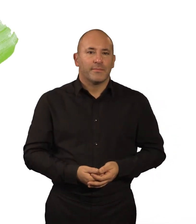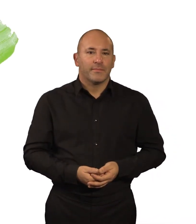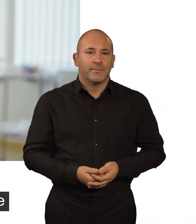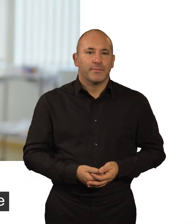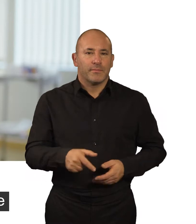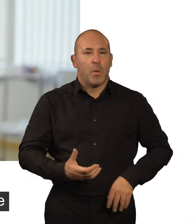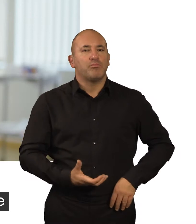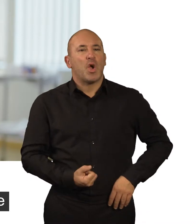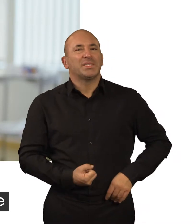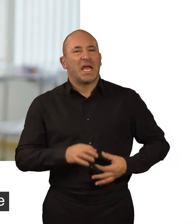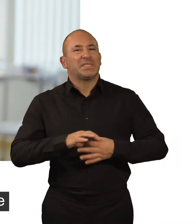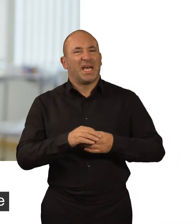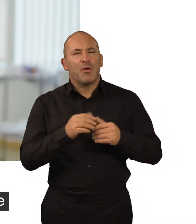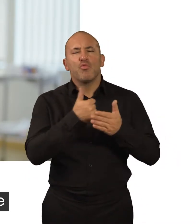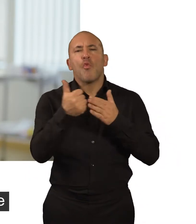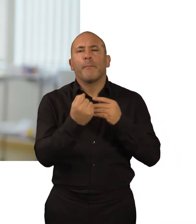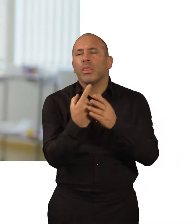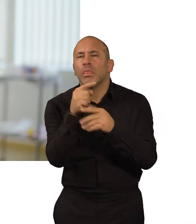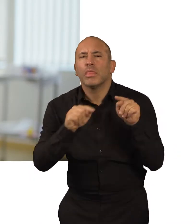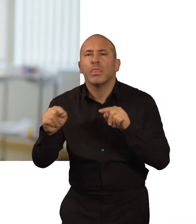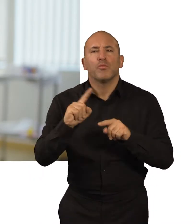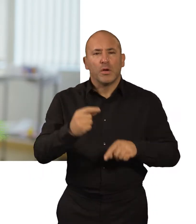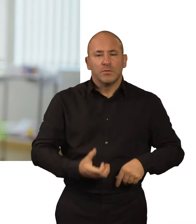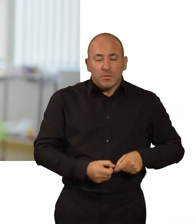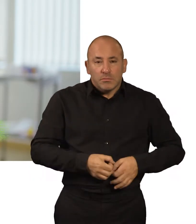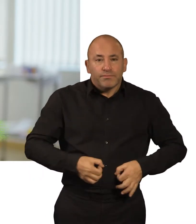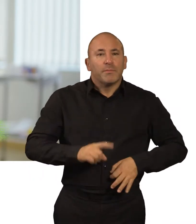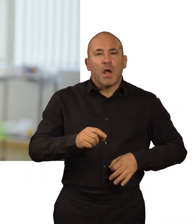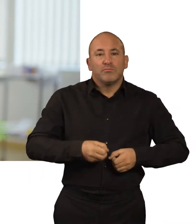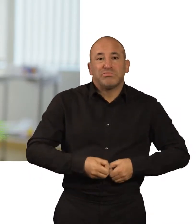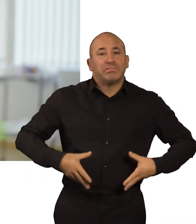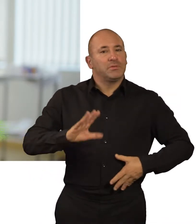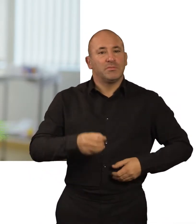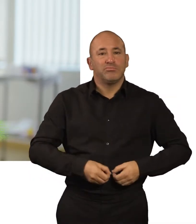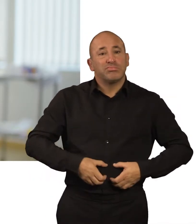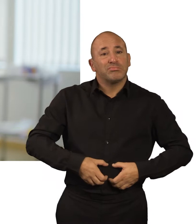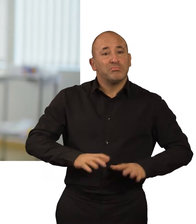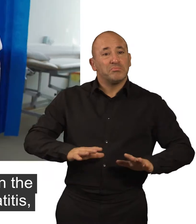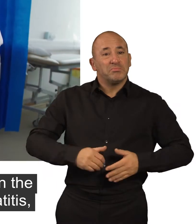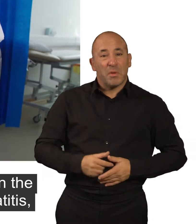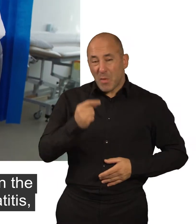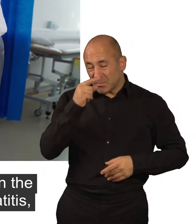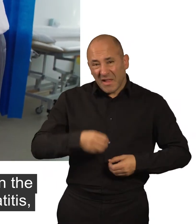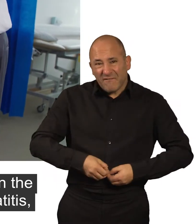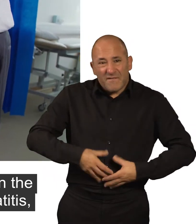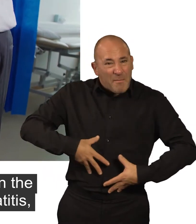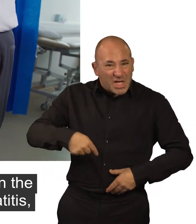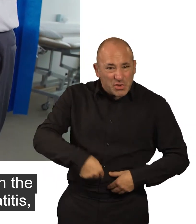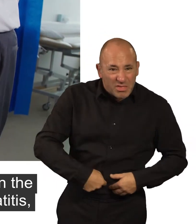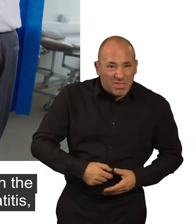Common condition which affects prostate is benign enlargement of the prostate gland. There may be inflammation in the prostate which